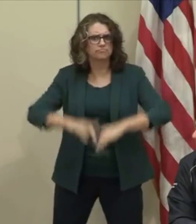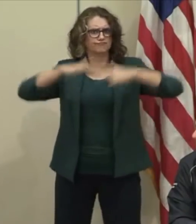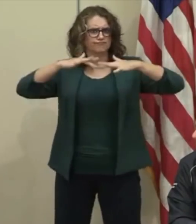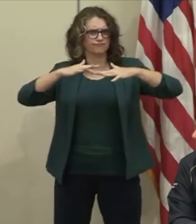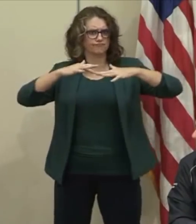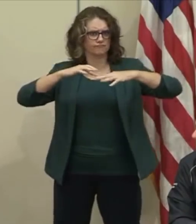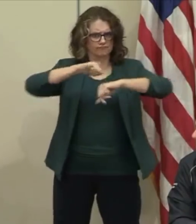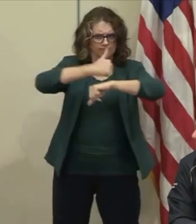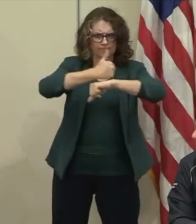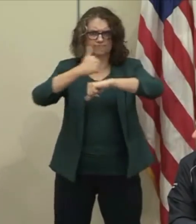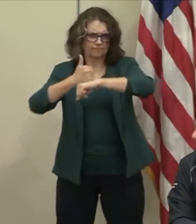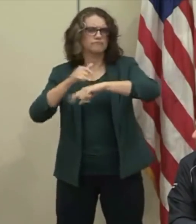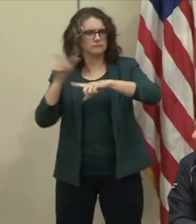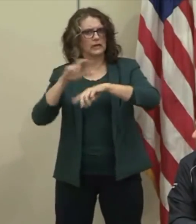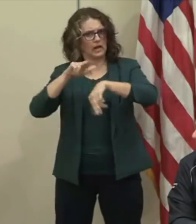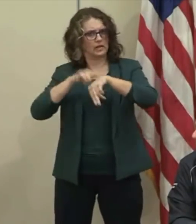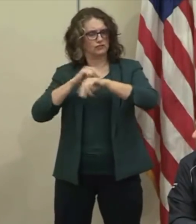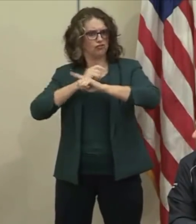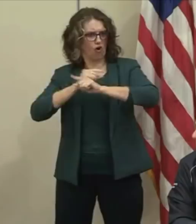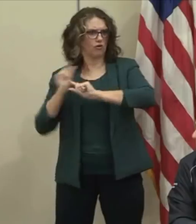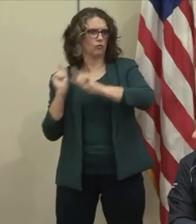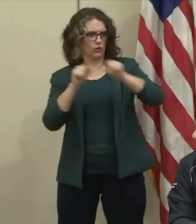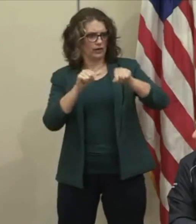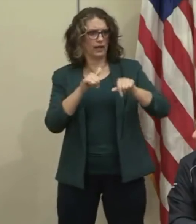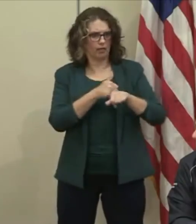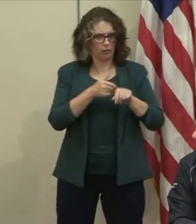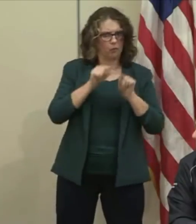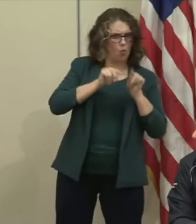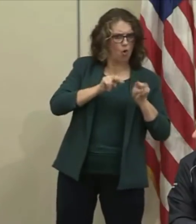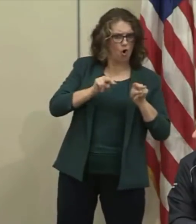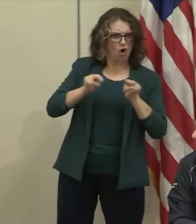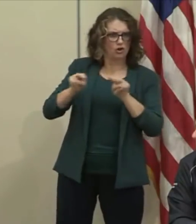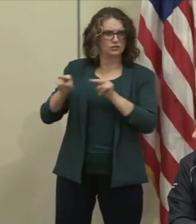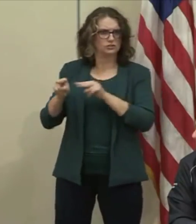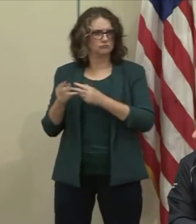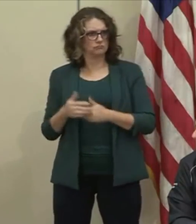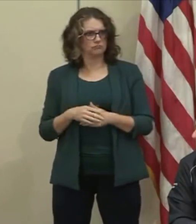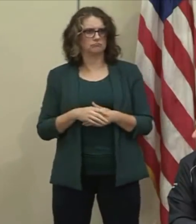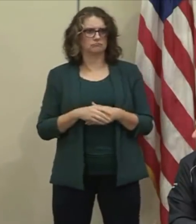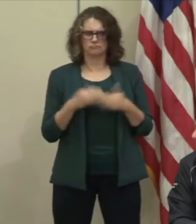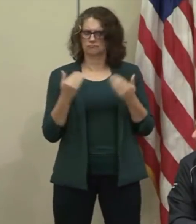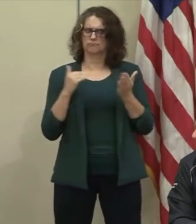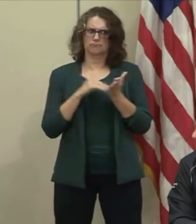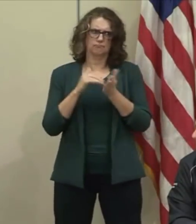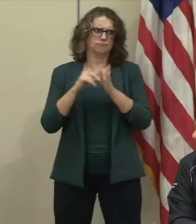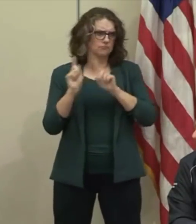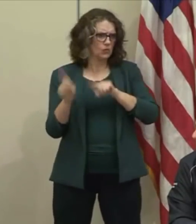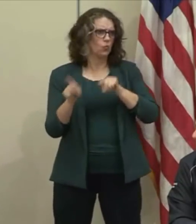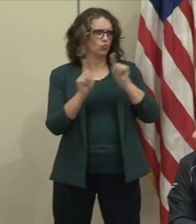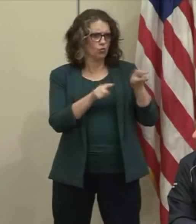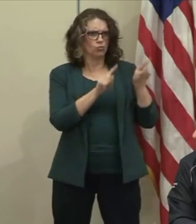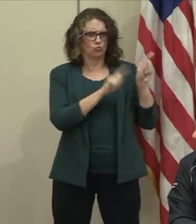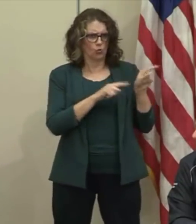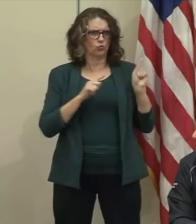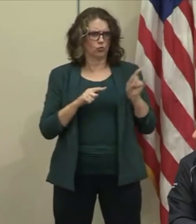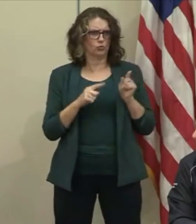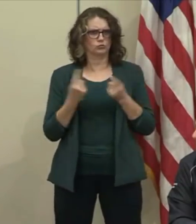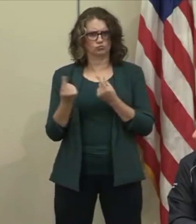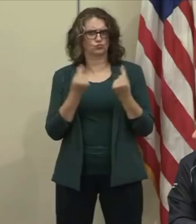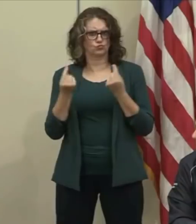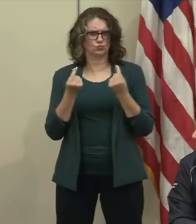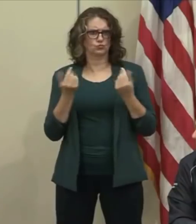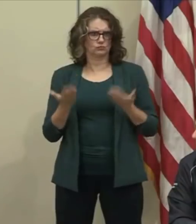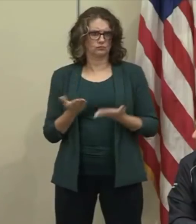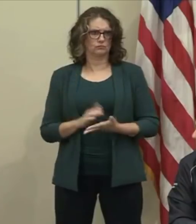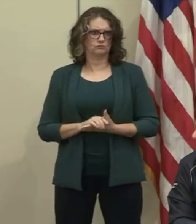endanger the communities that lived in the vicinity of those levees. And so I can go on, but I won't. My